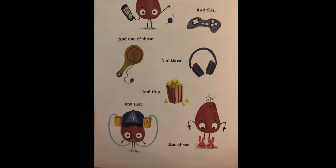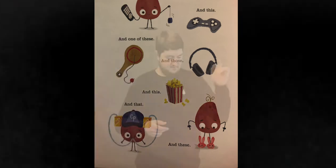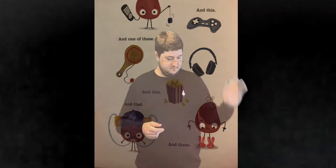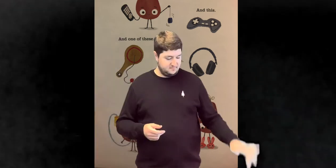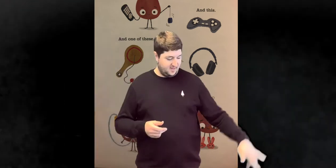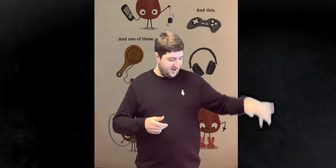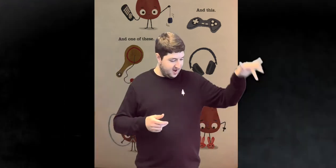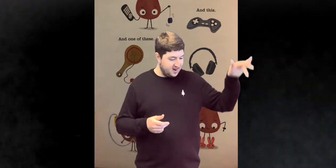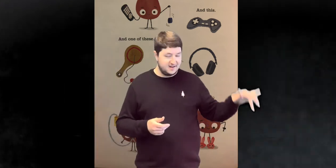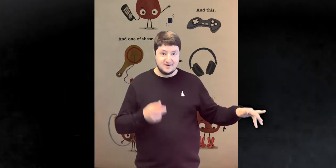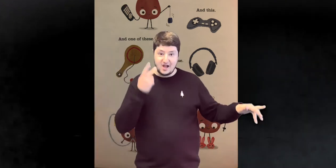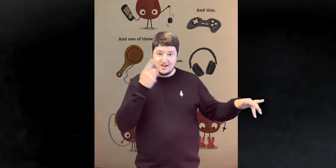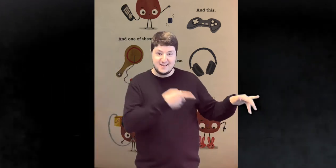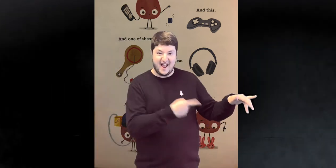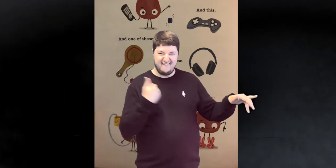And this